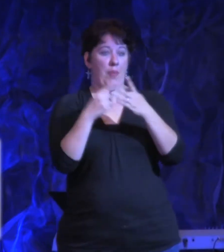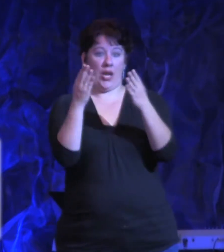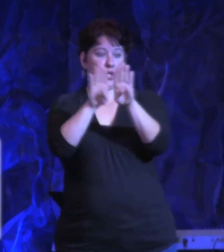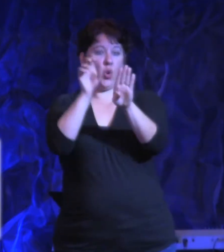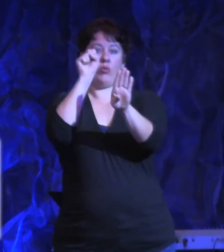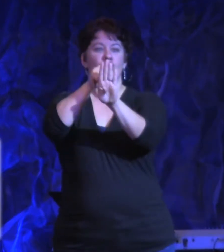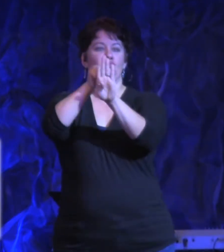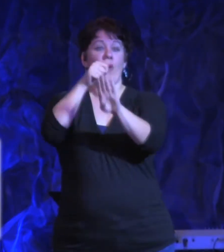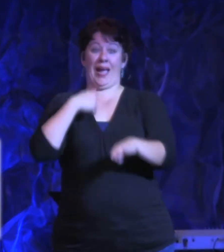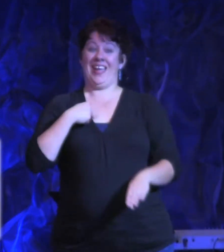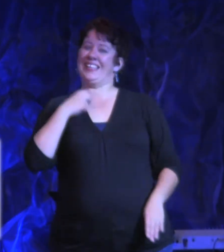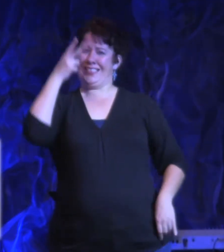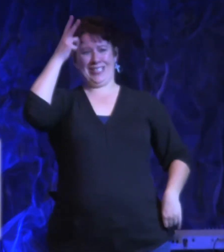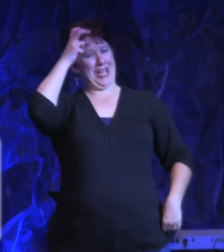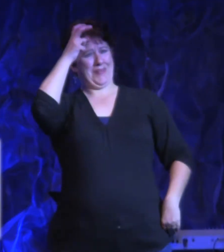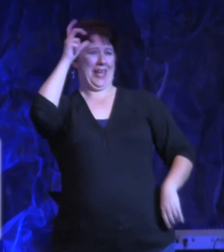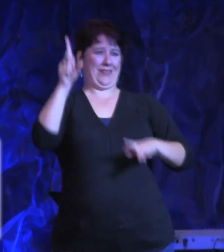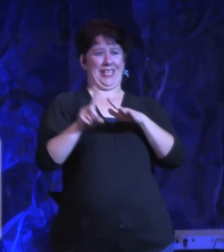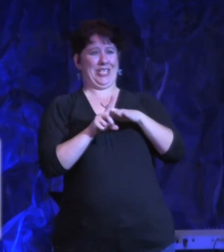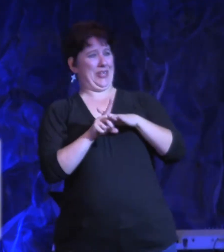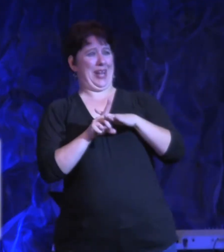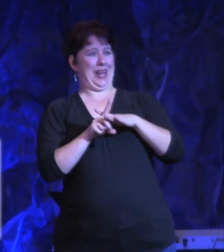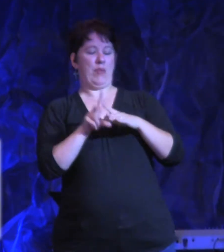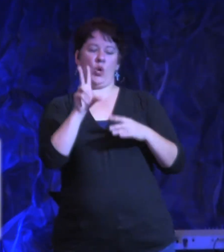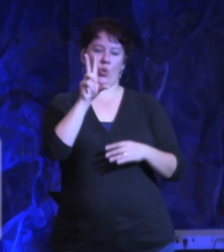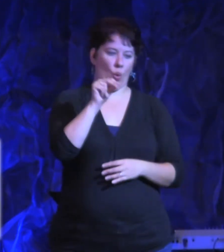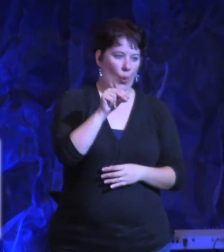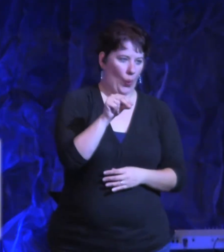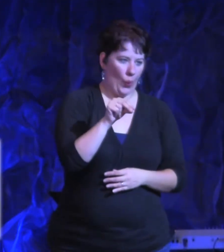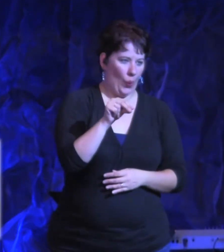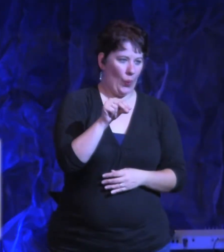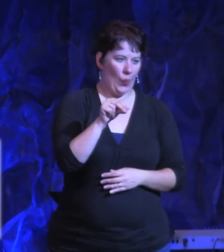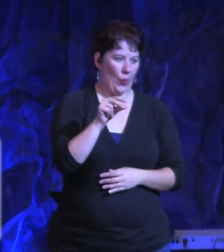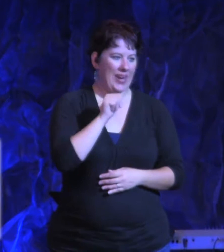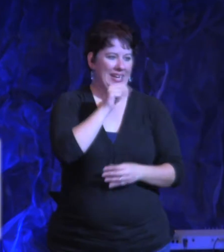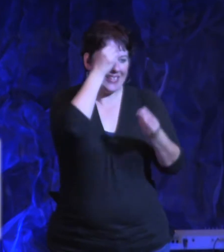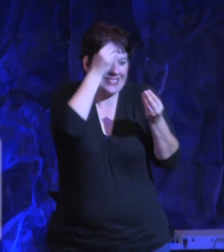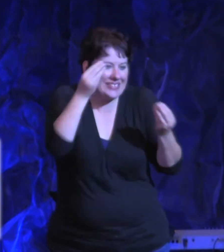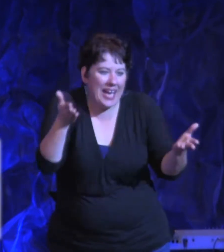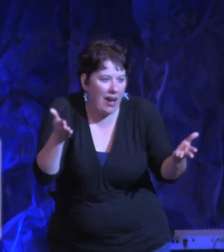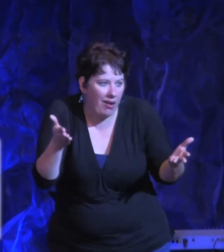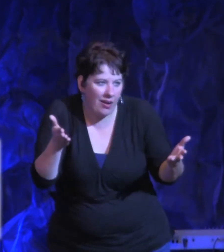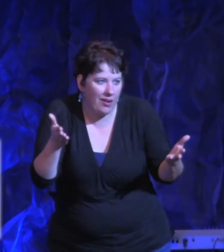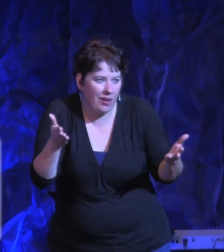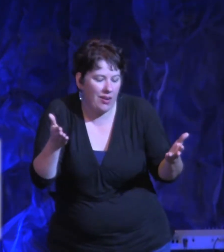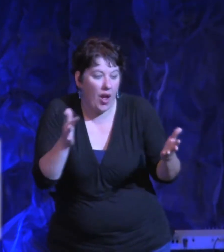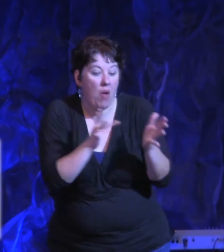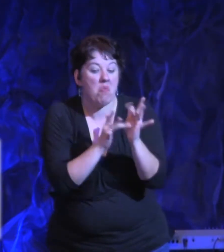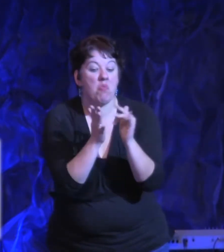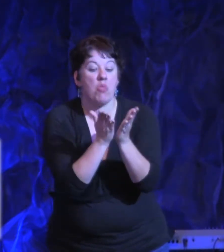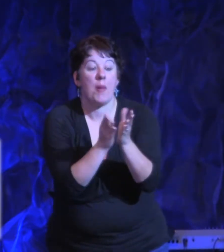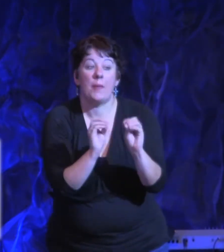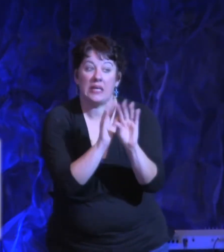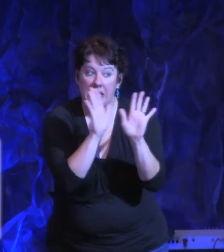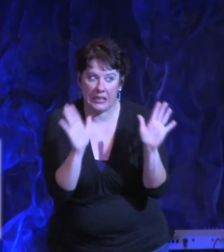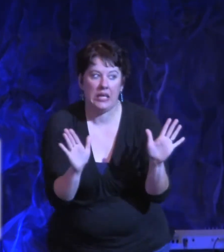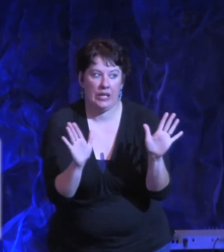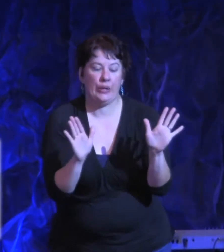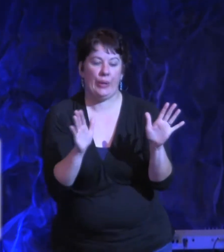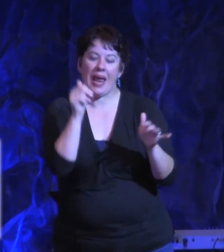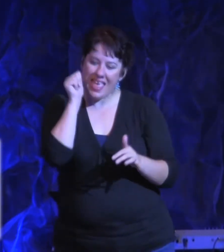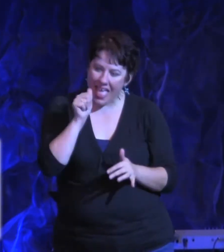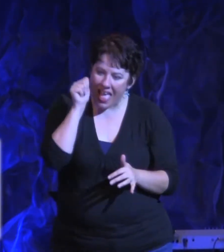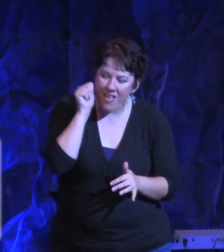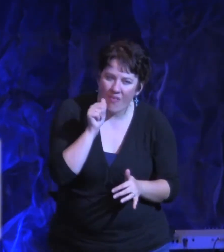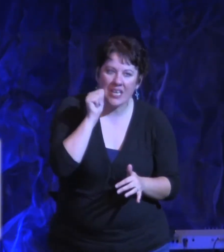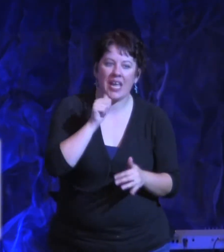today. He don't announce himself. But the Bible makes it clear that every day that you and I will live, we will